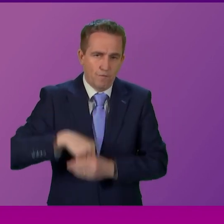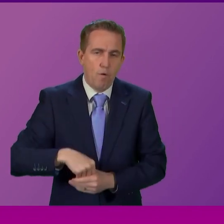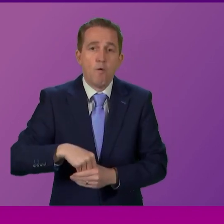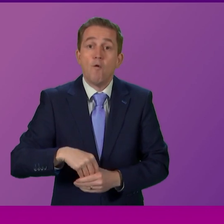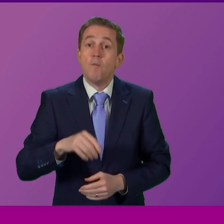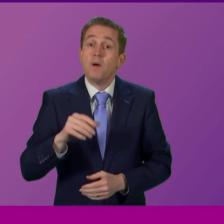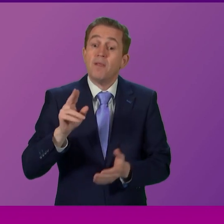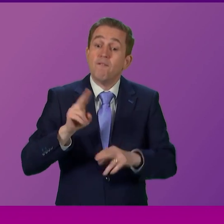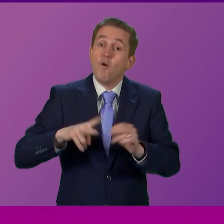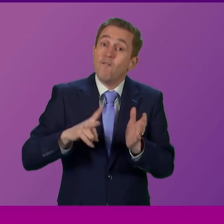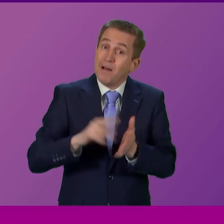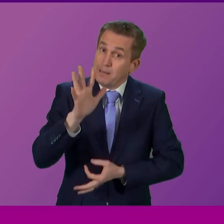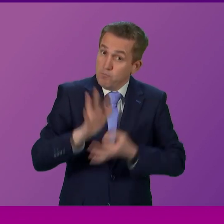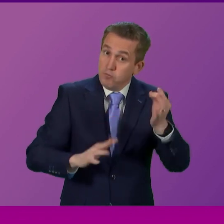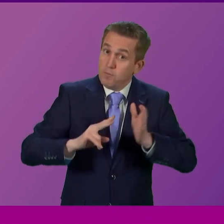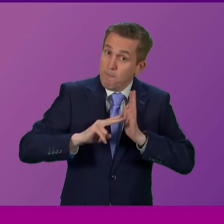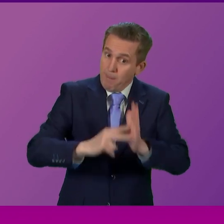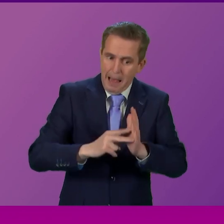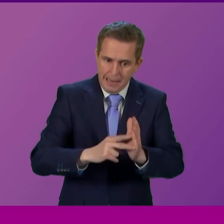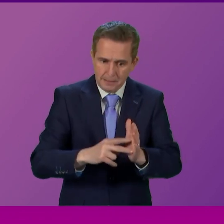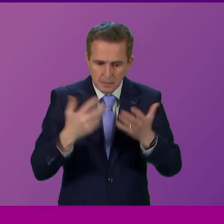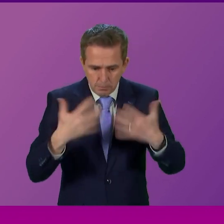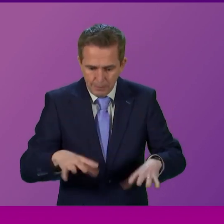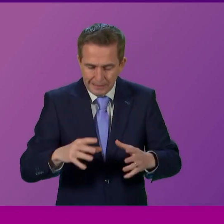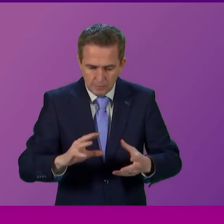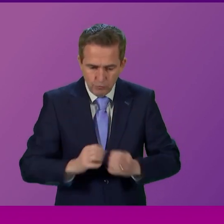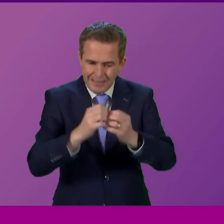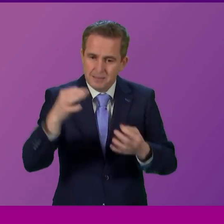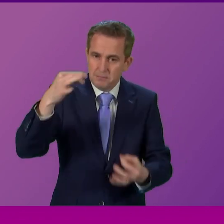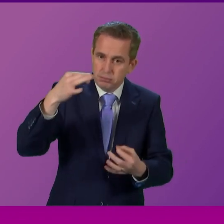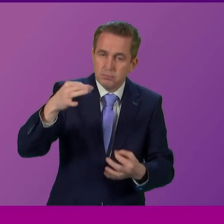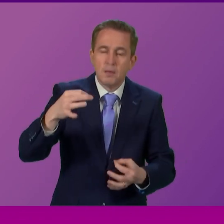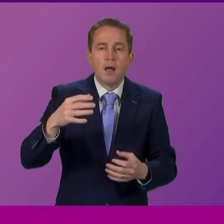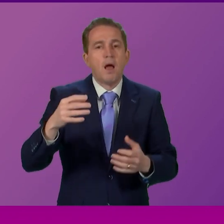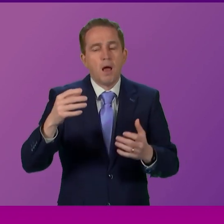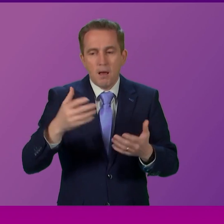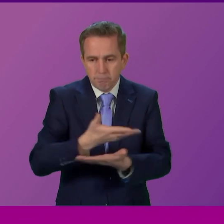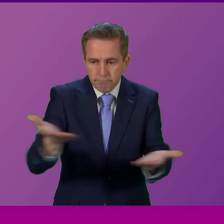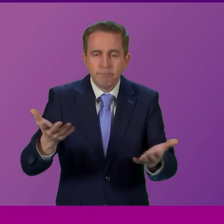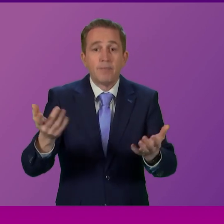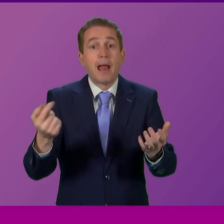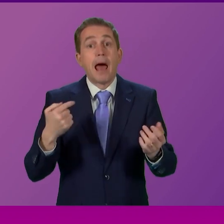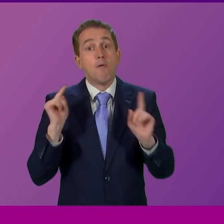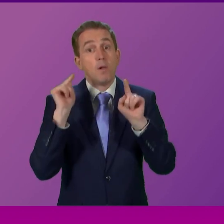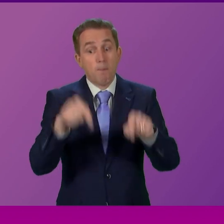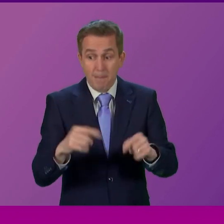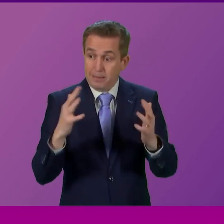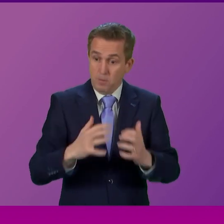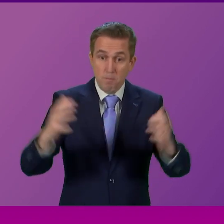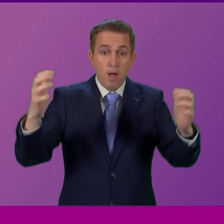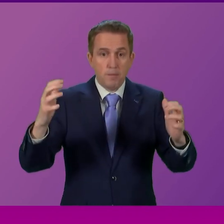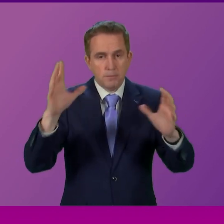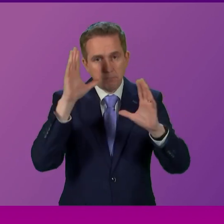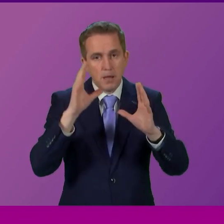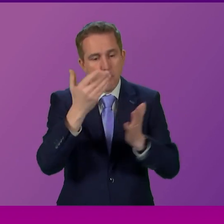plan is in place and I've committed to come back to this chamber to give an update on how the